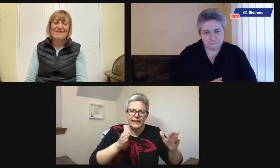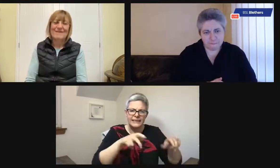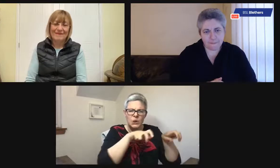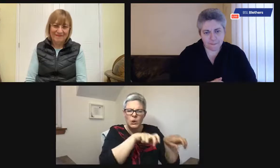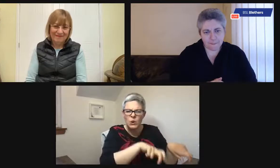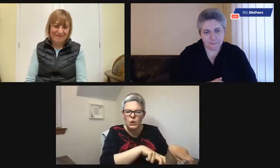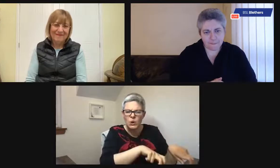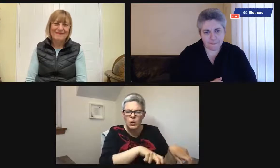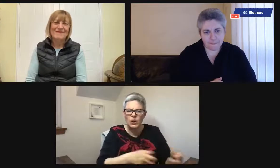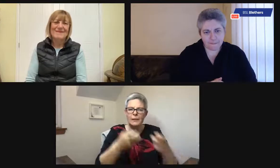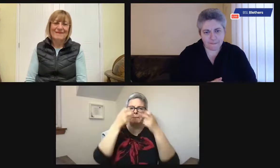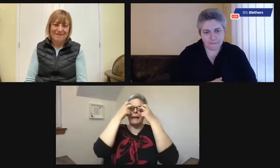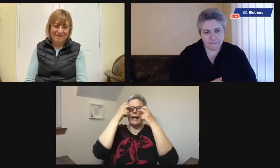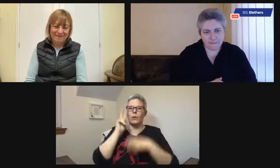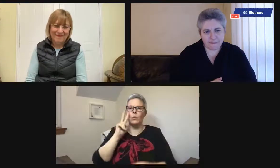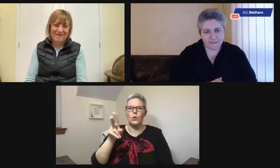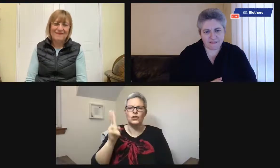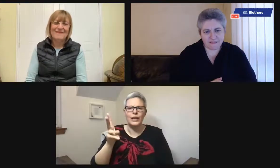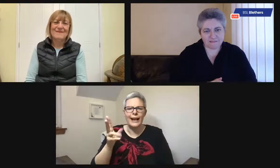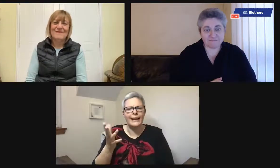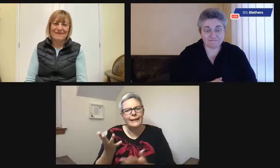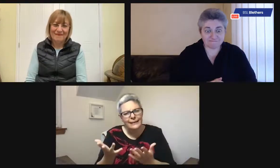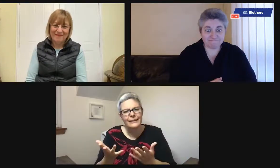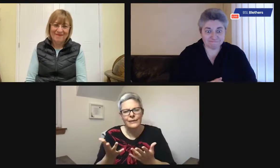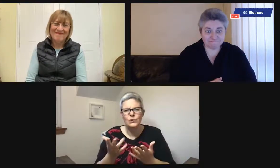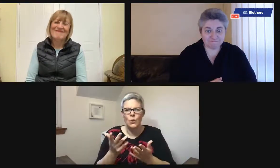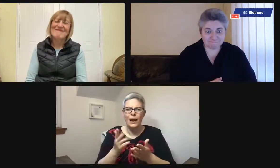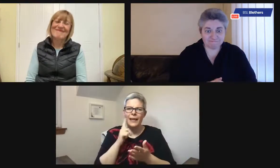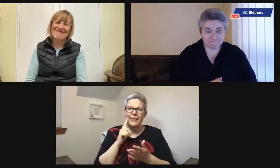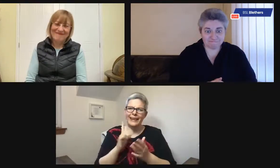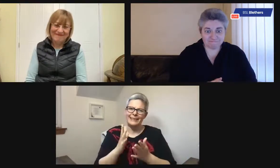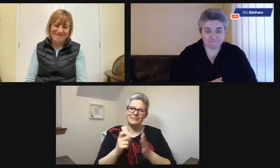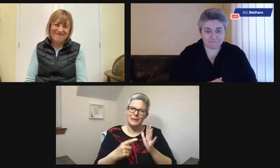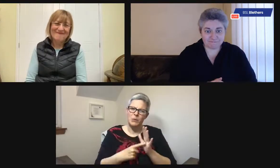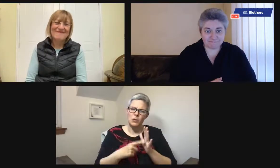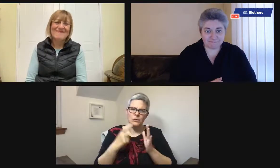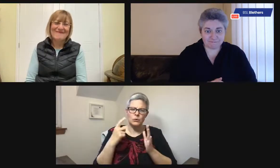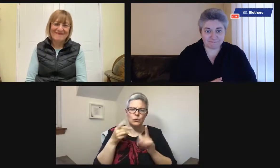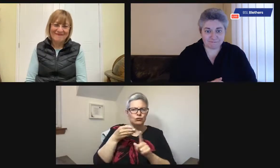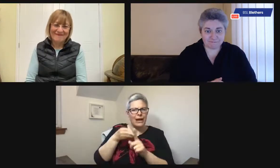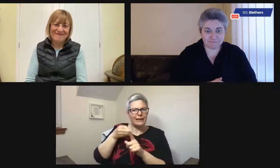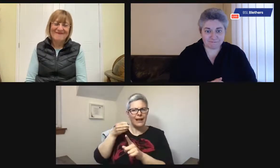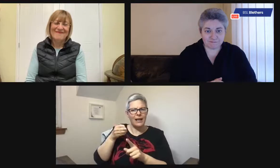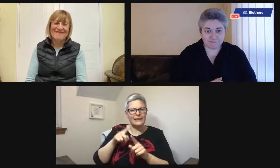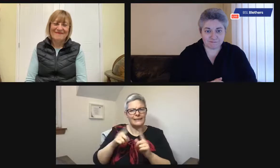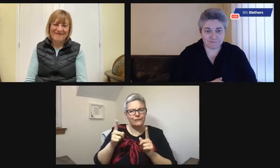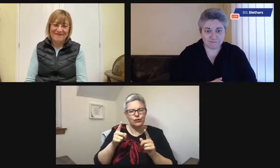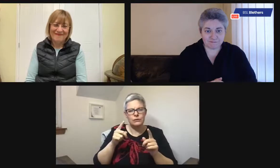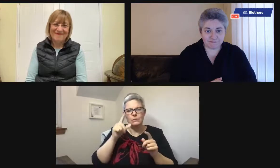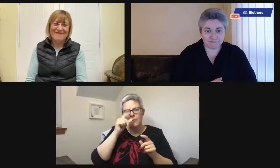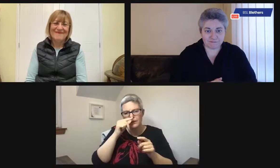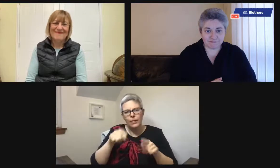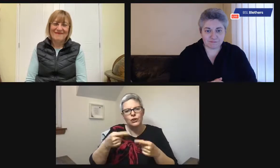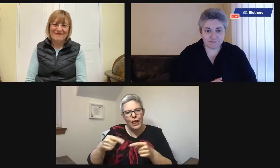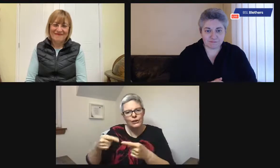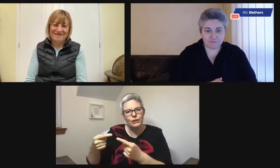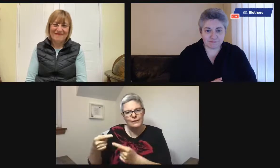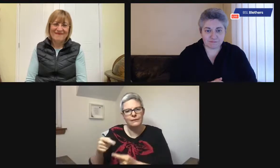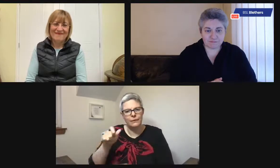more than enough. Like they need to rest their eyes in a nice bucket, you know, as well as their hands. So really, you need